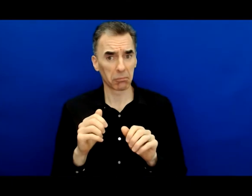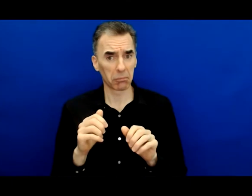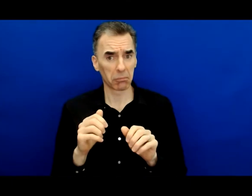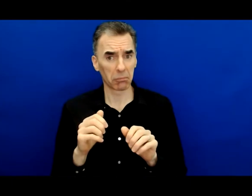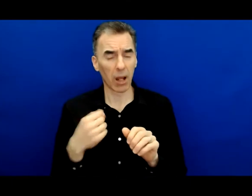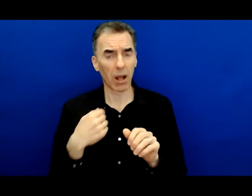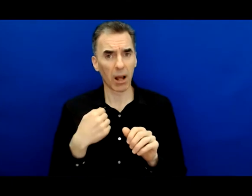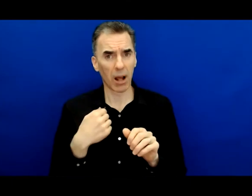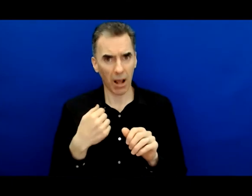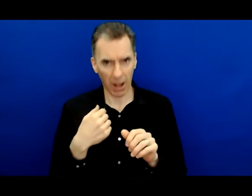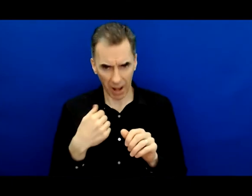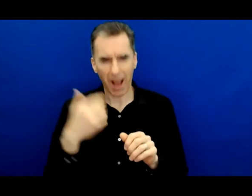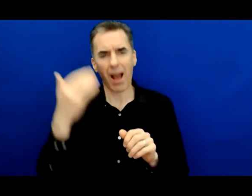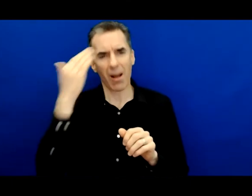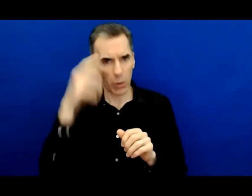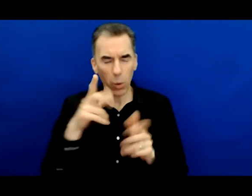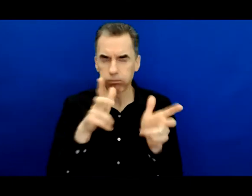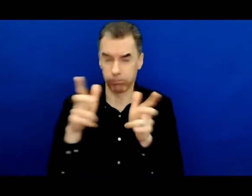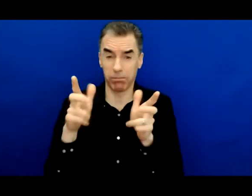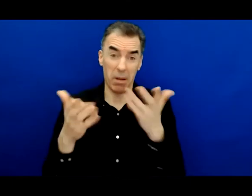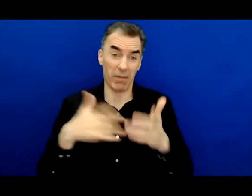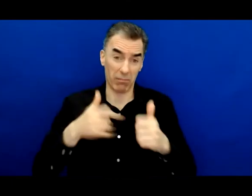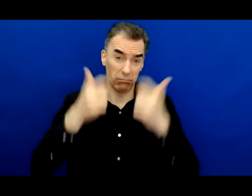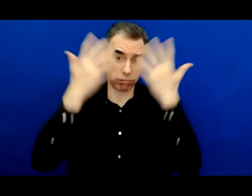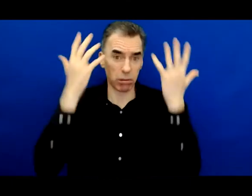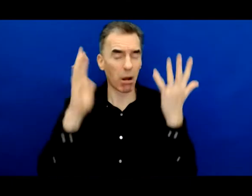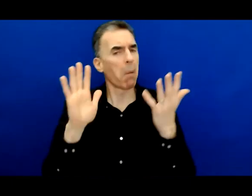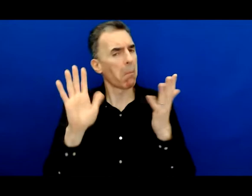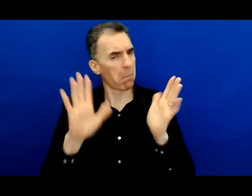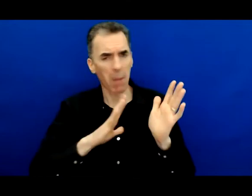think these past, over these past two days, but to feel.